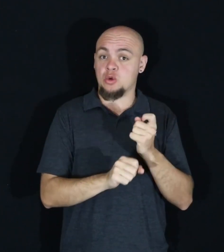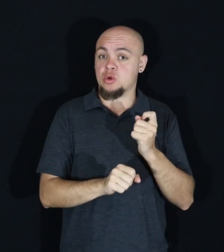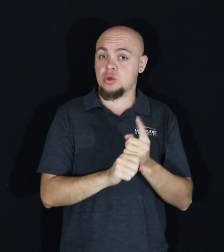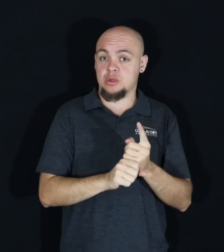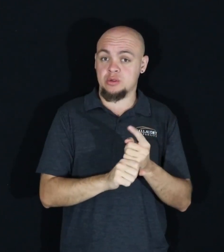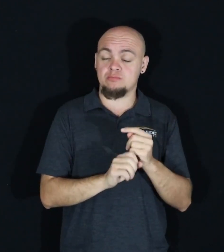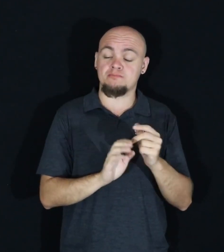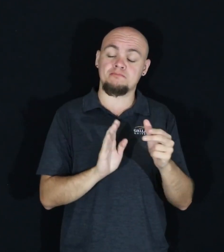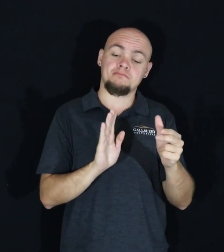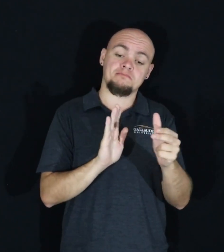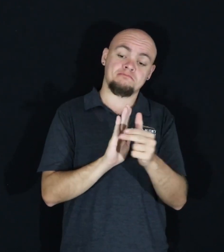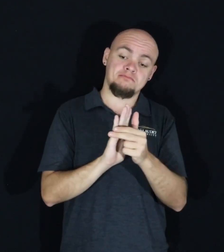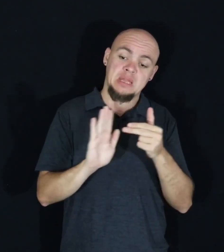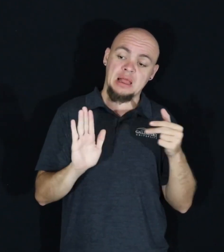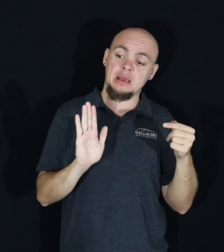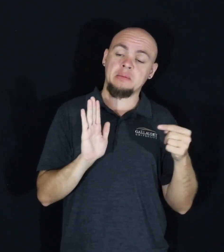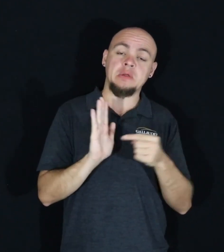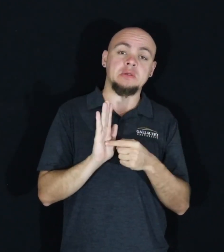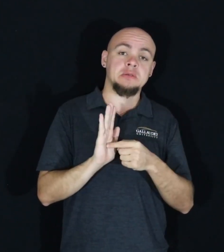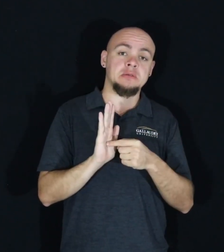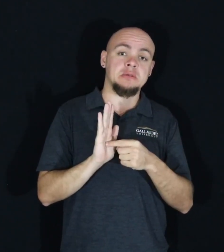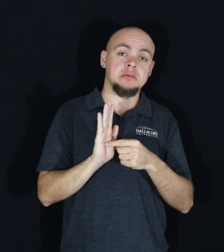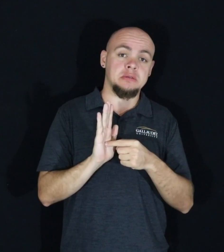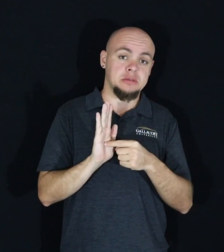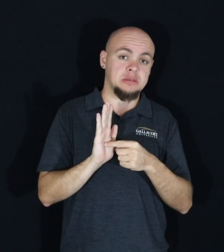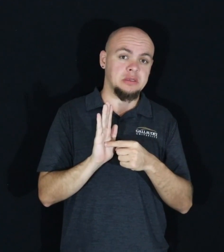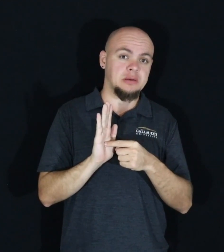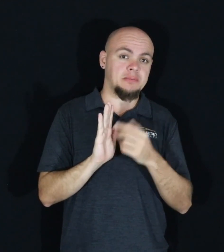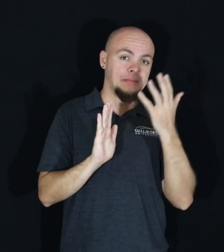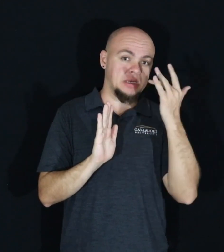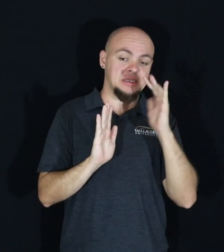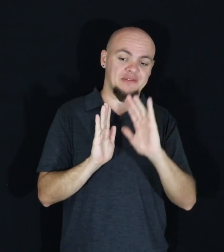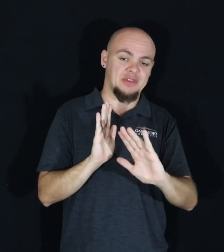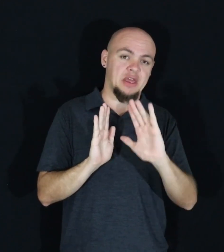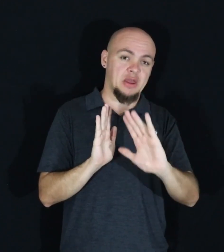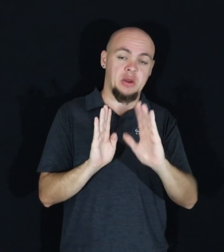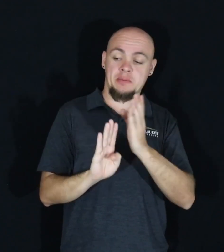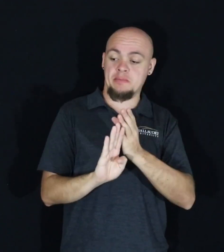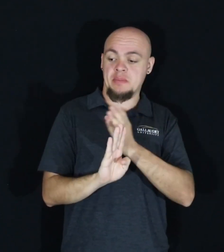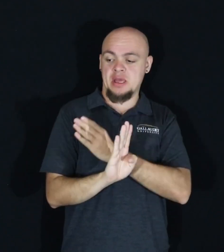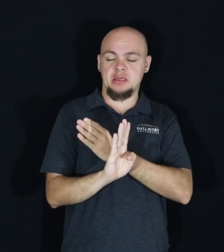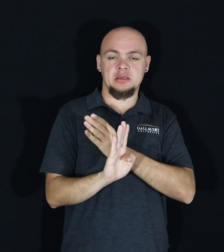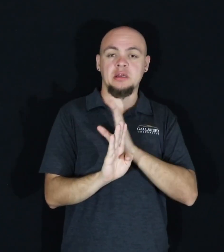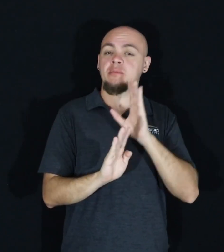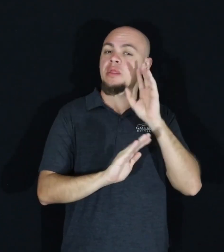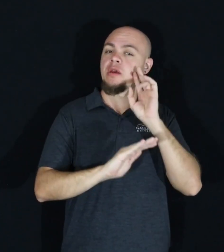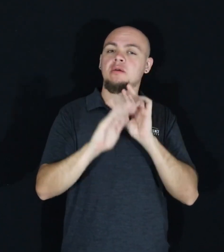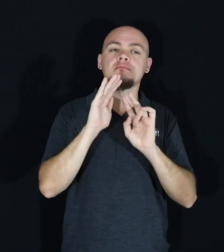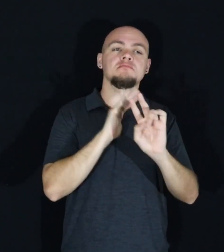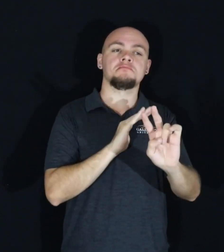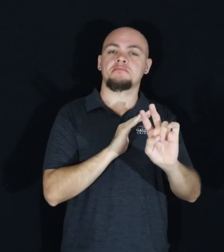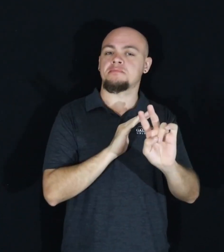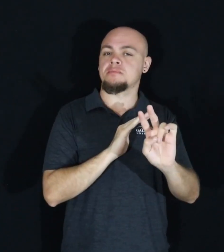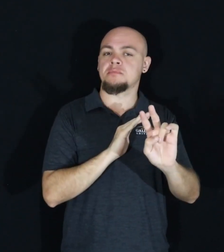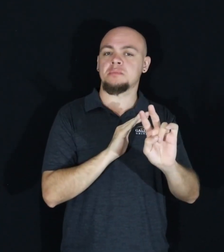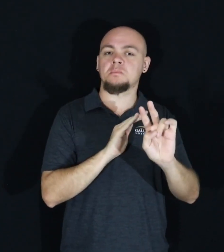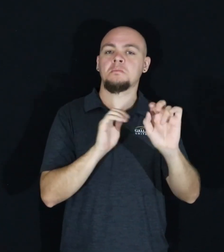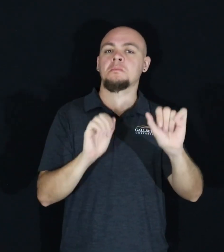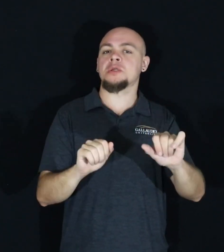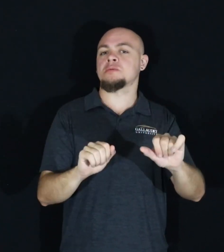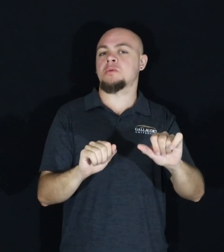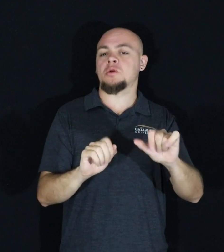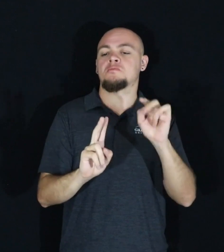categorized based on their past instead of their future potential. And the perception may be